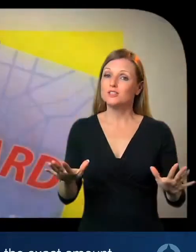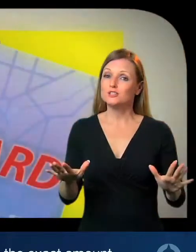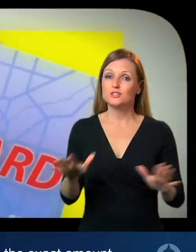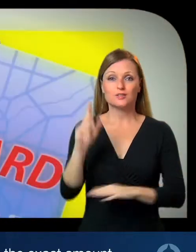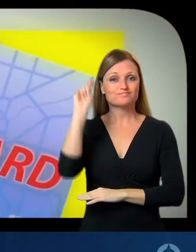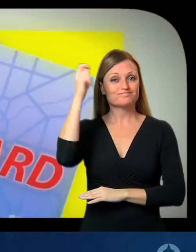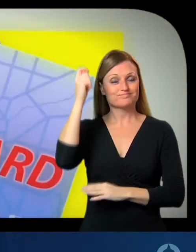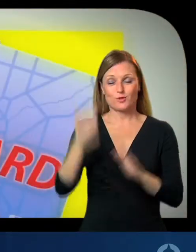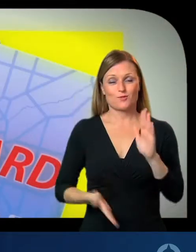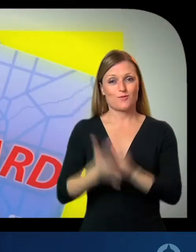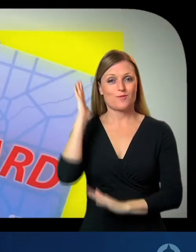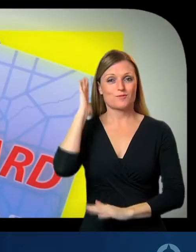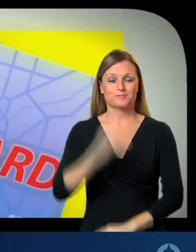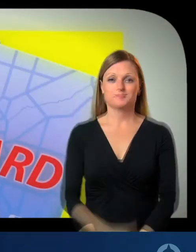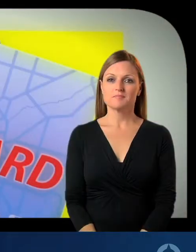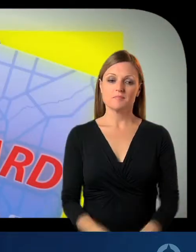amount.